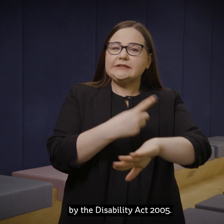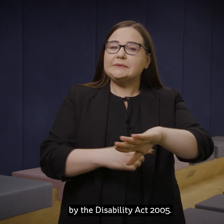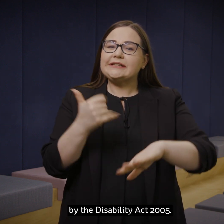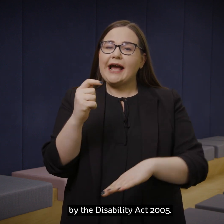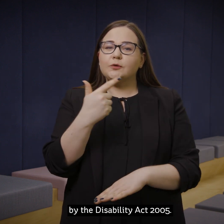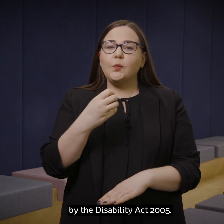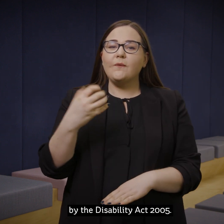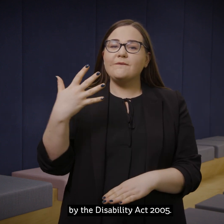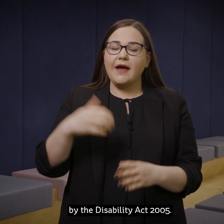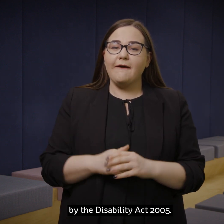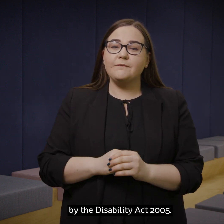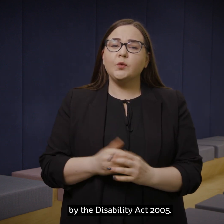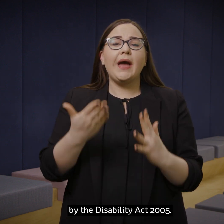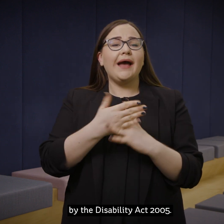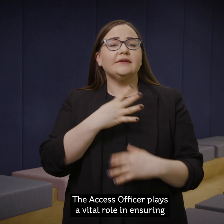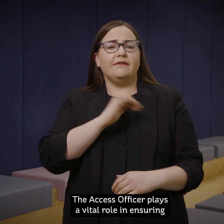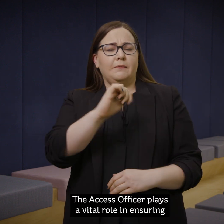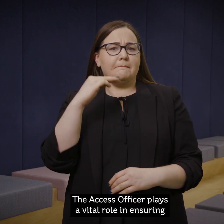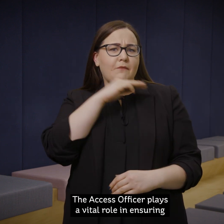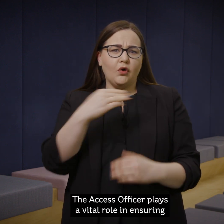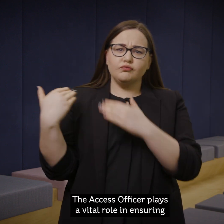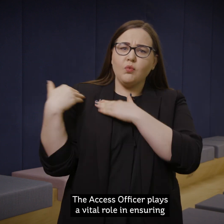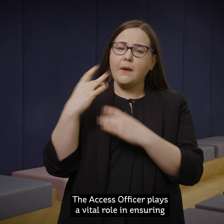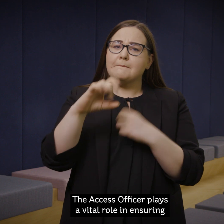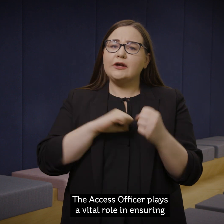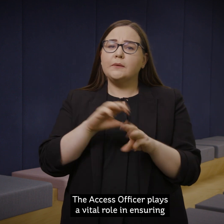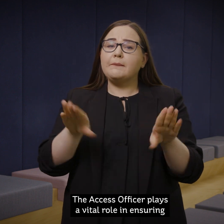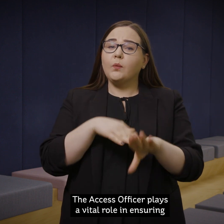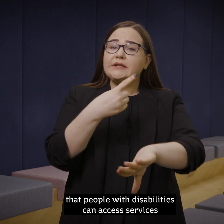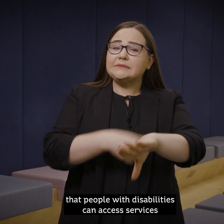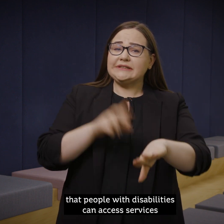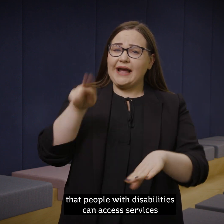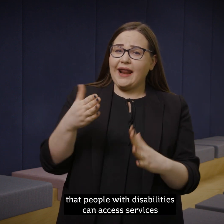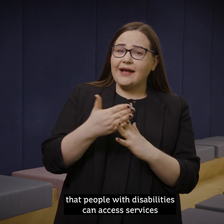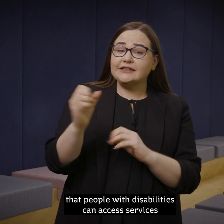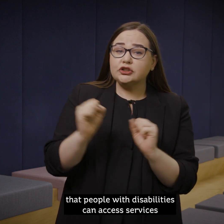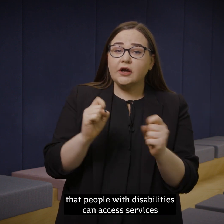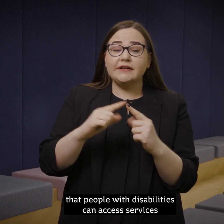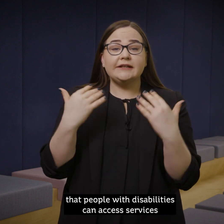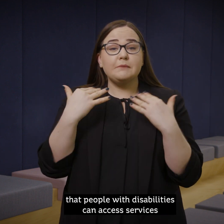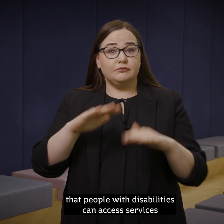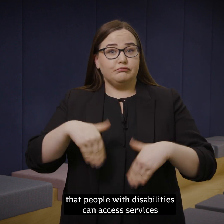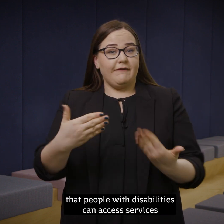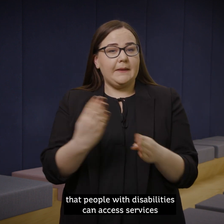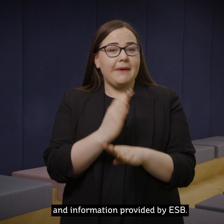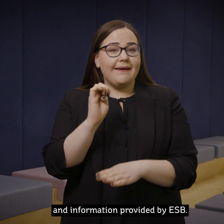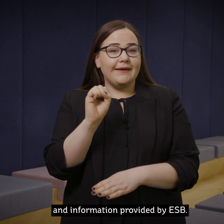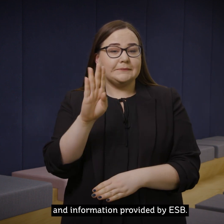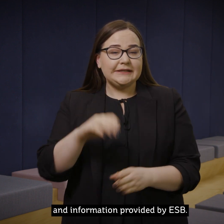Act 2005. The Access Officer plays a vital role in ensuring that people with disabilities can access services and information